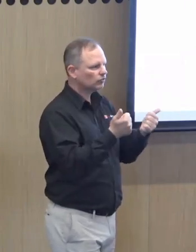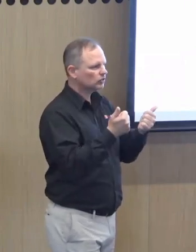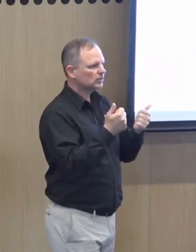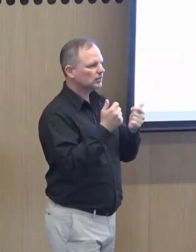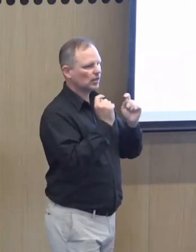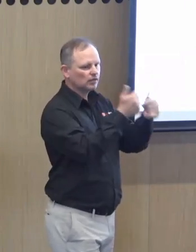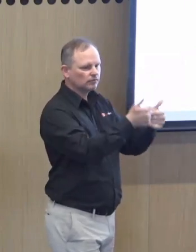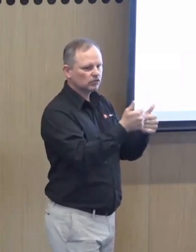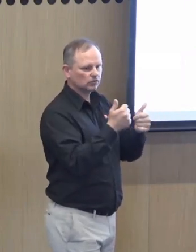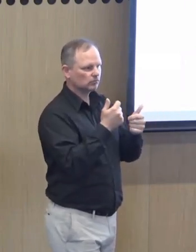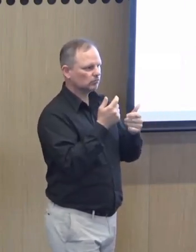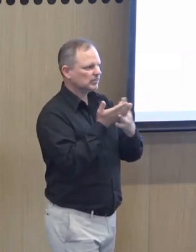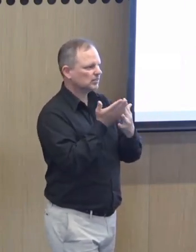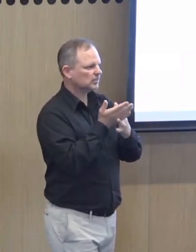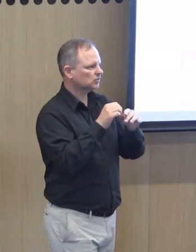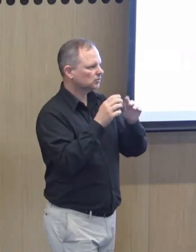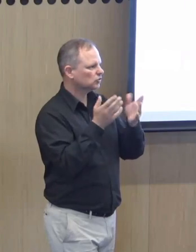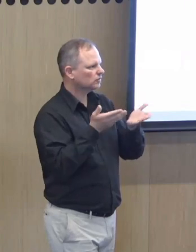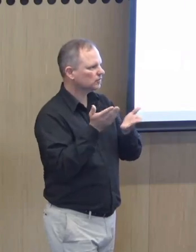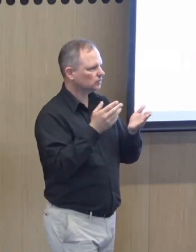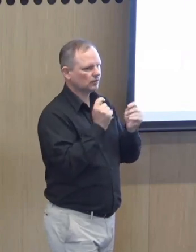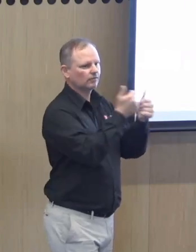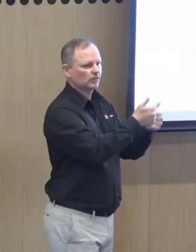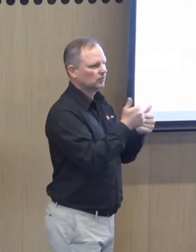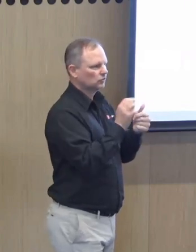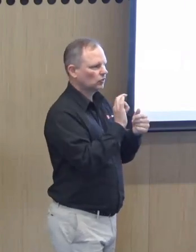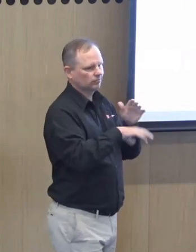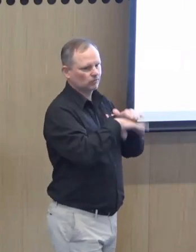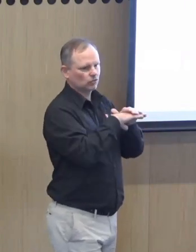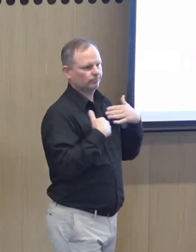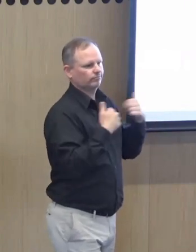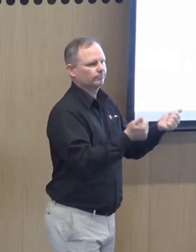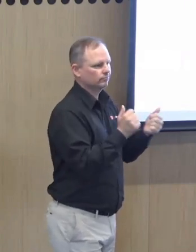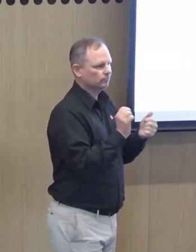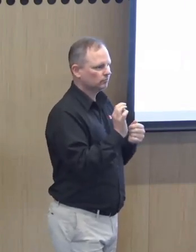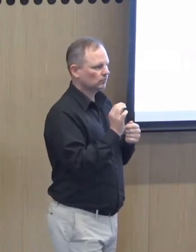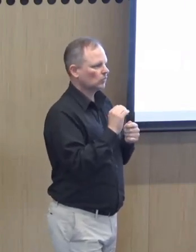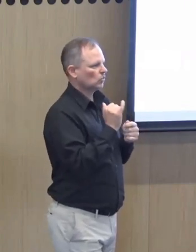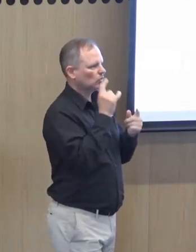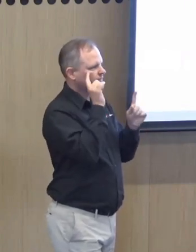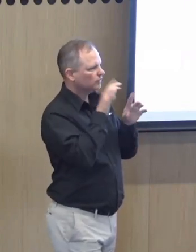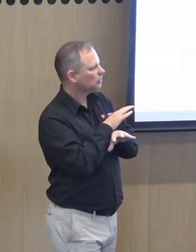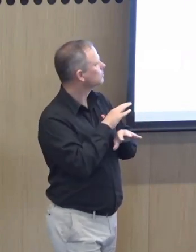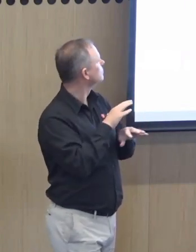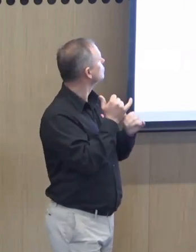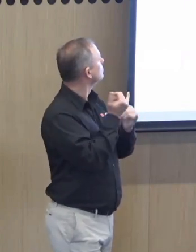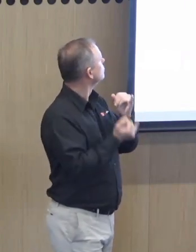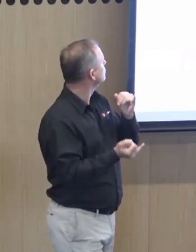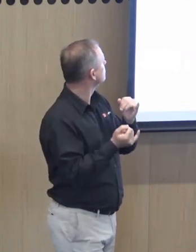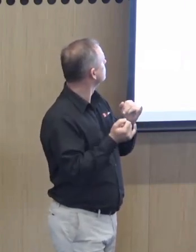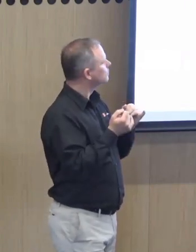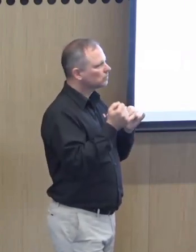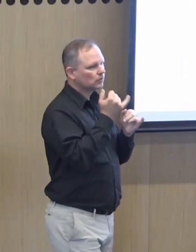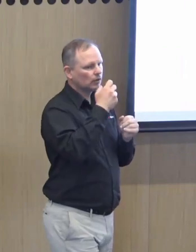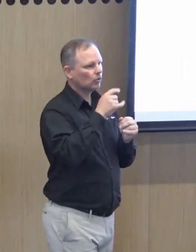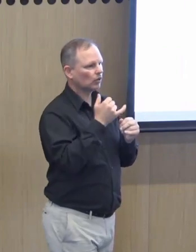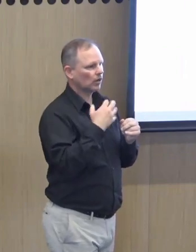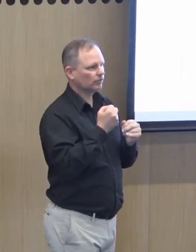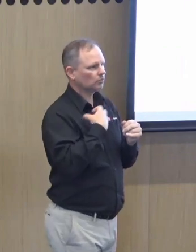And then, of course, the recovery in care from that pathway. And it all, of course,